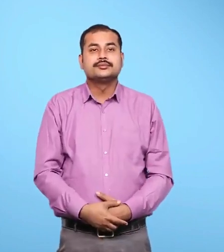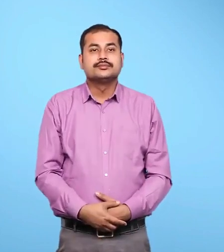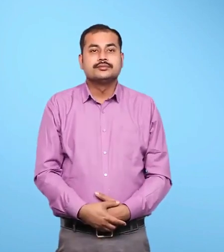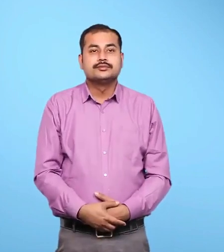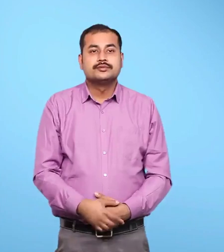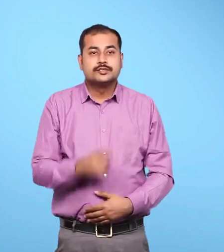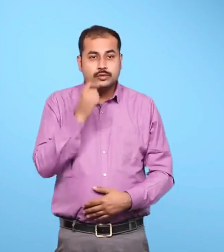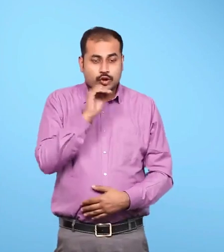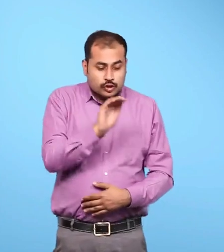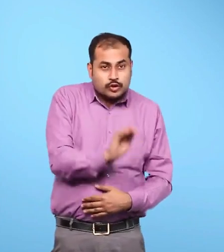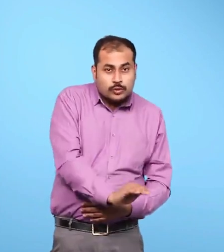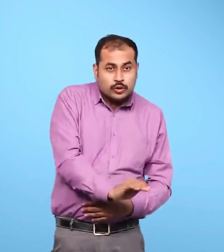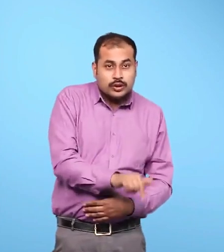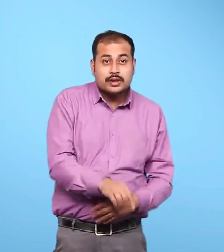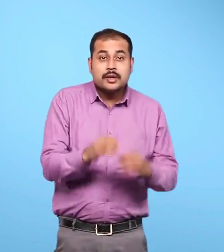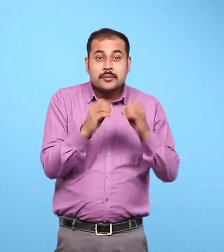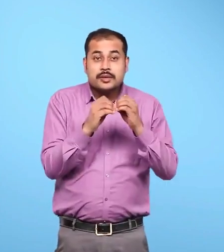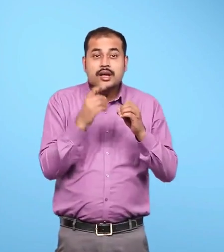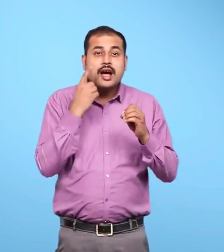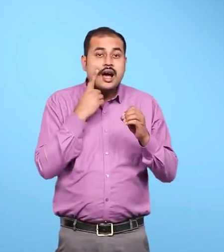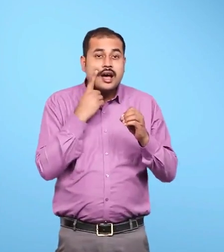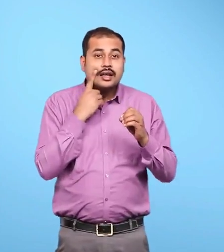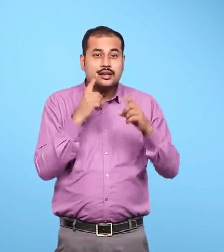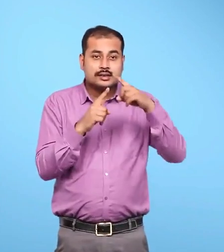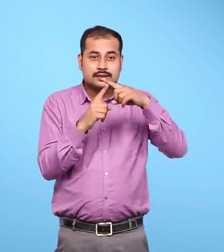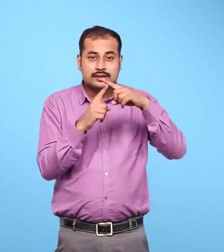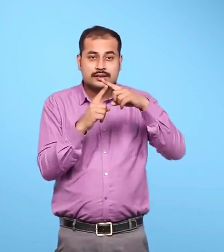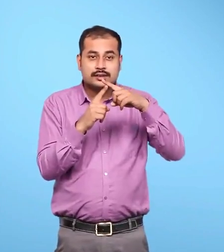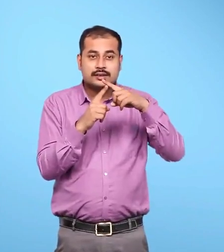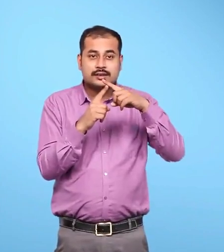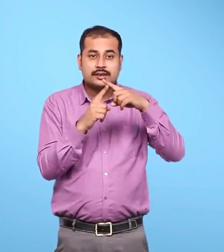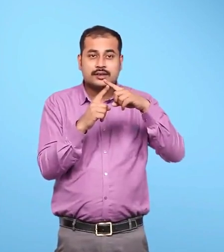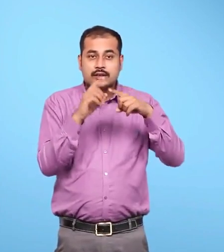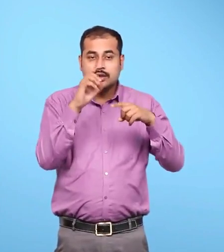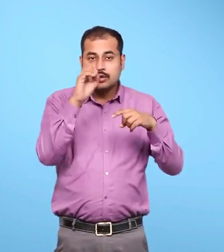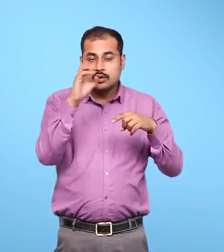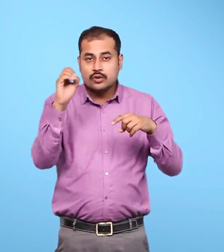Little bit to Blank A lollipop A lollipop